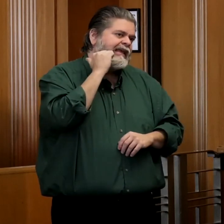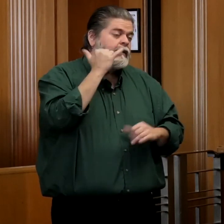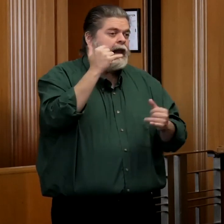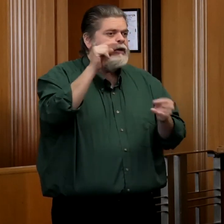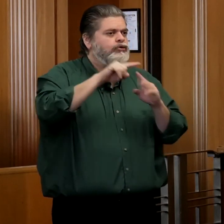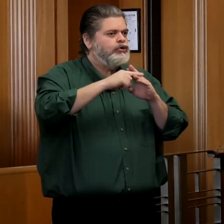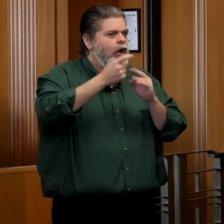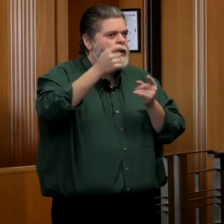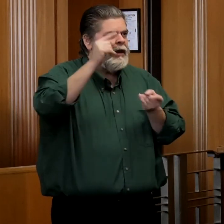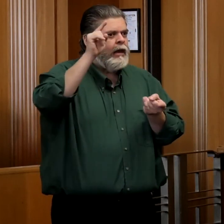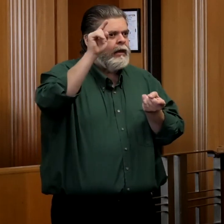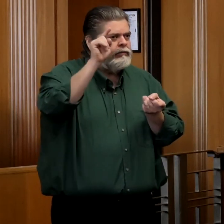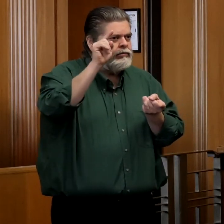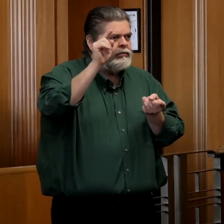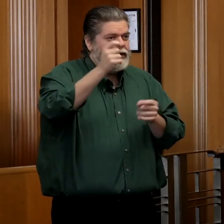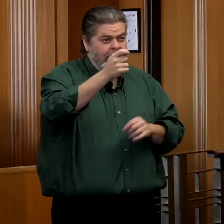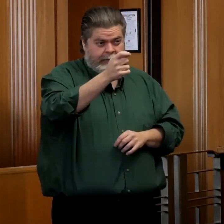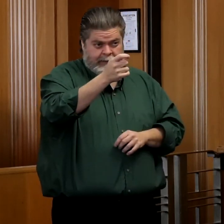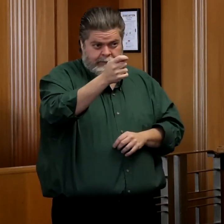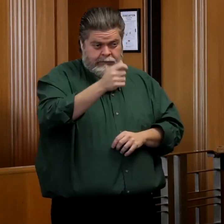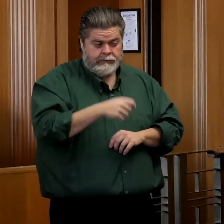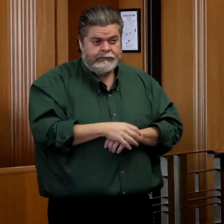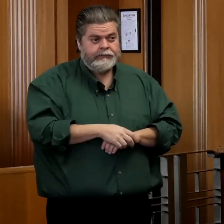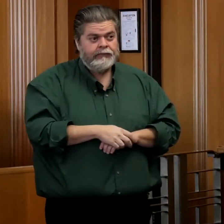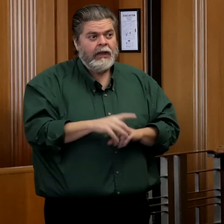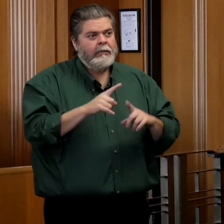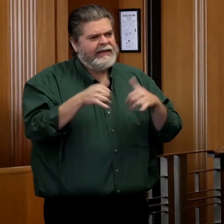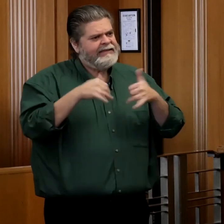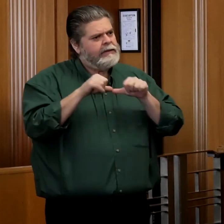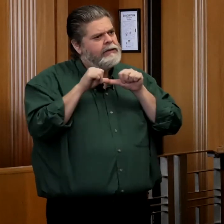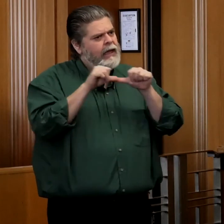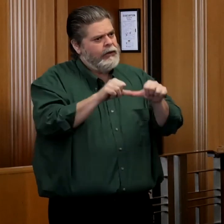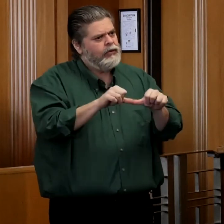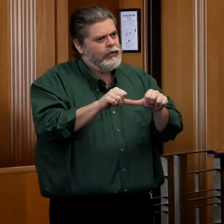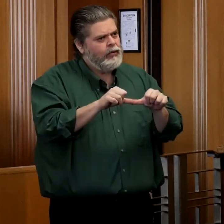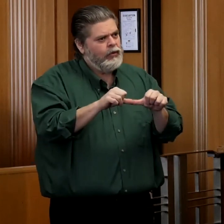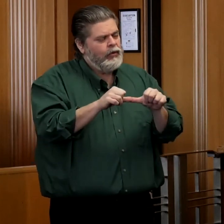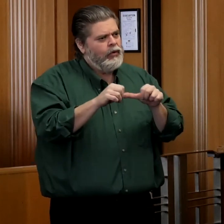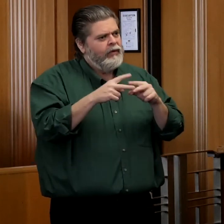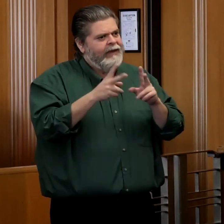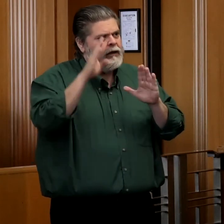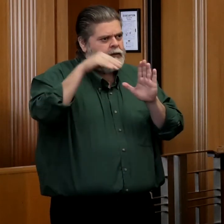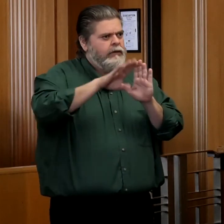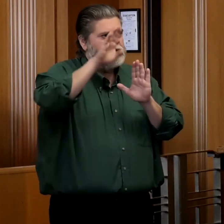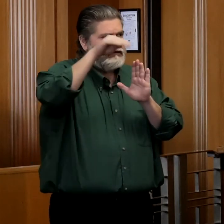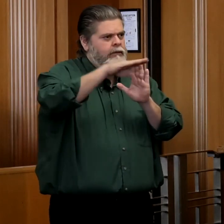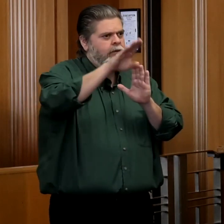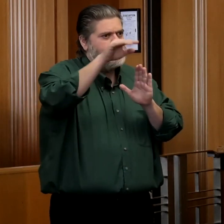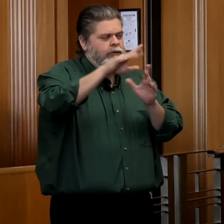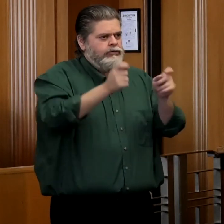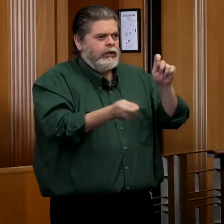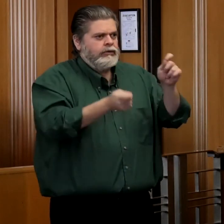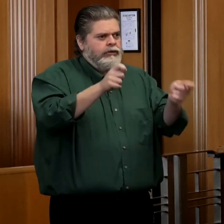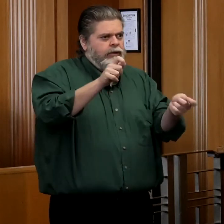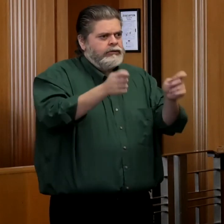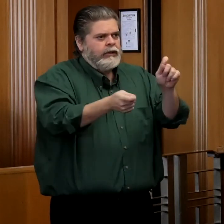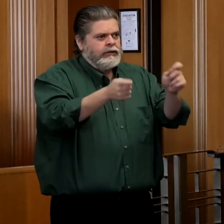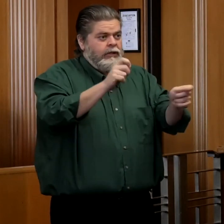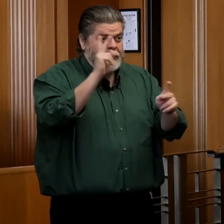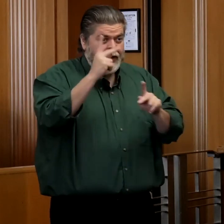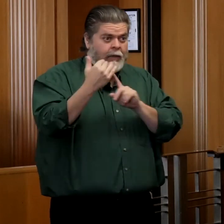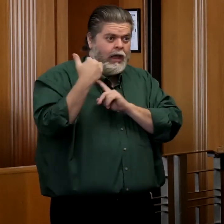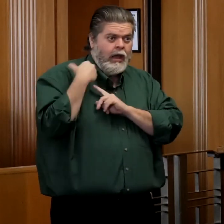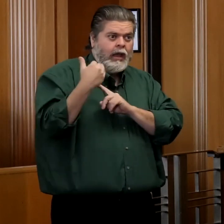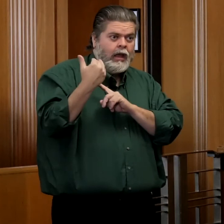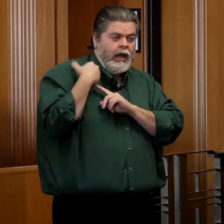just a little bit, but still continues to be a very dynamic number. People seeking us